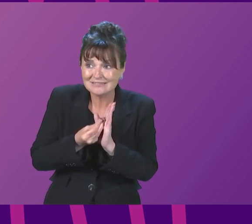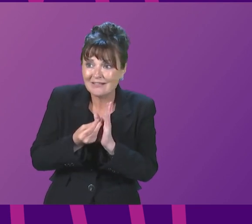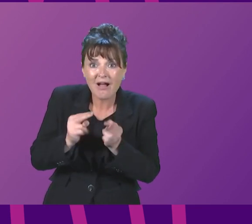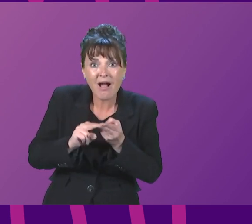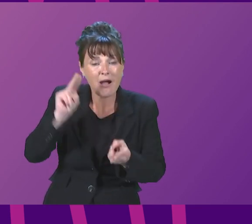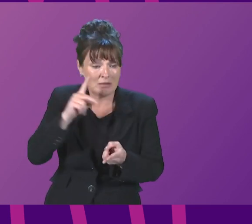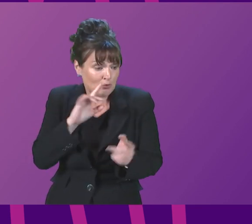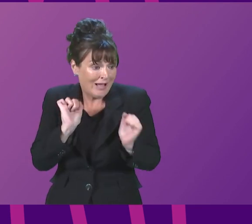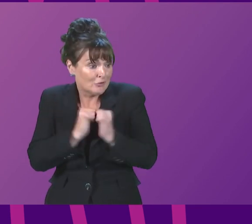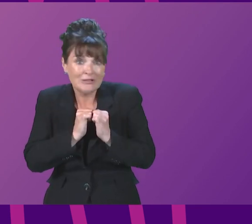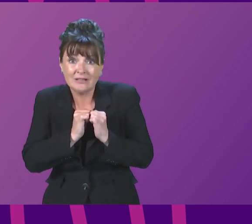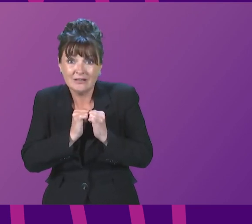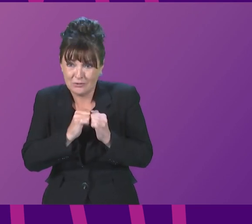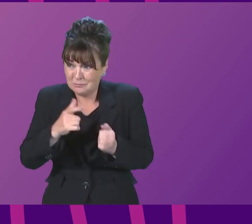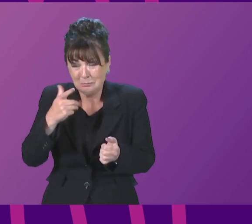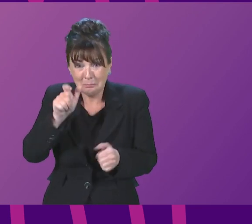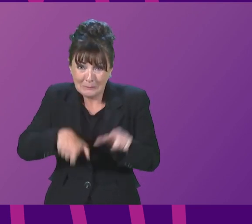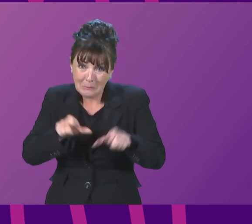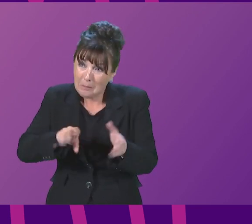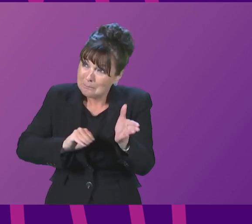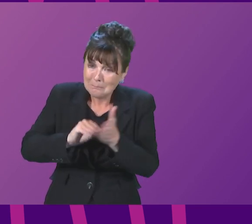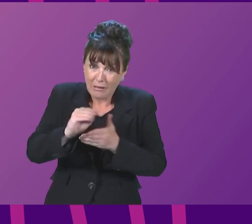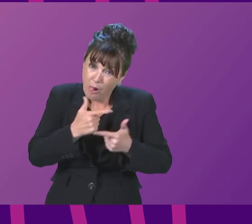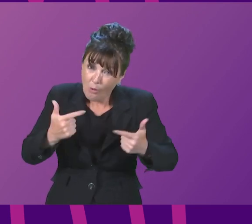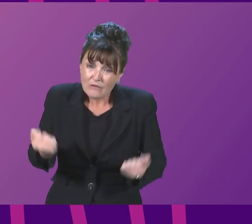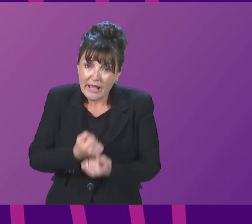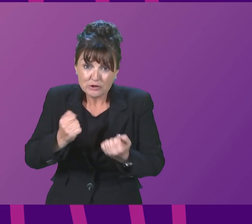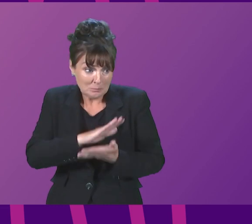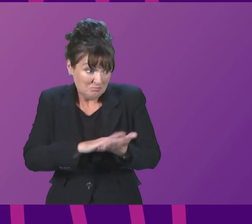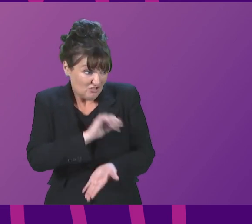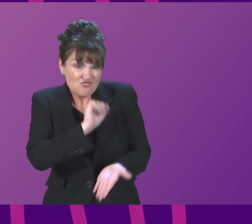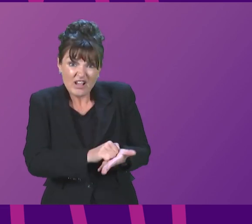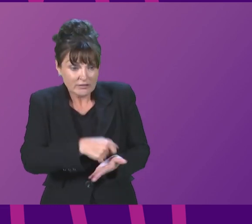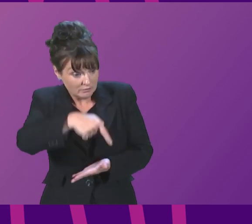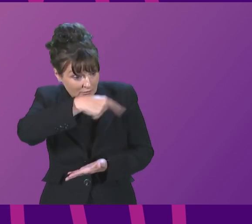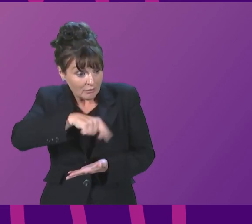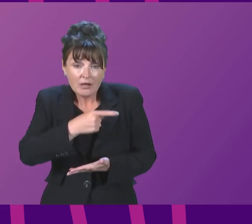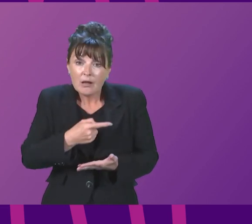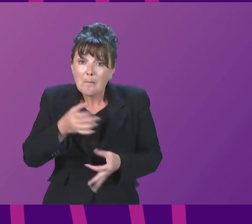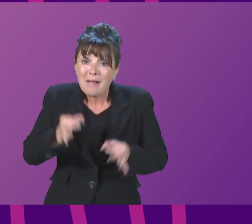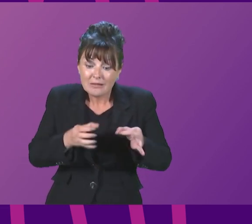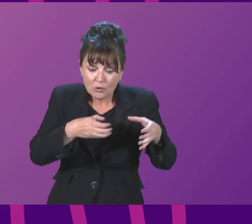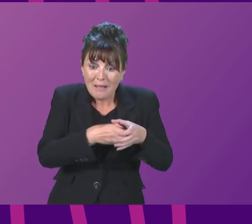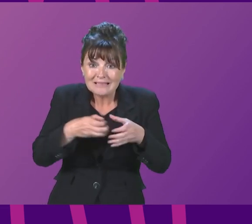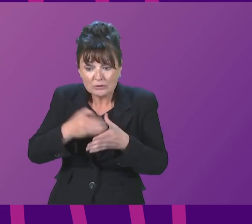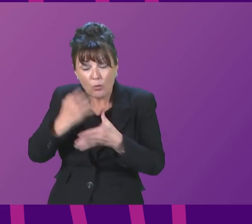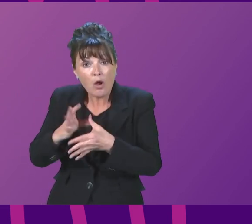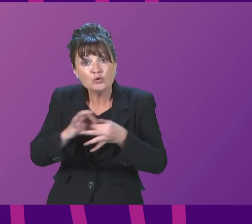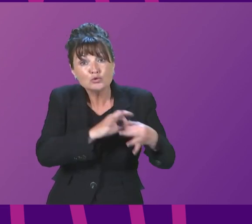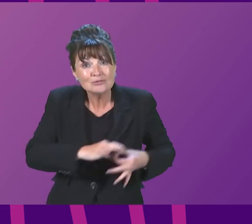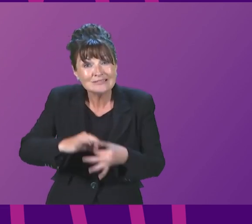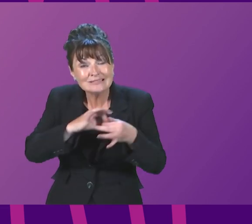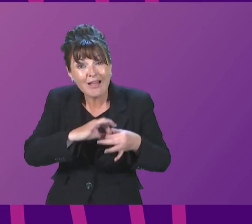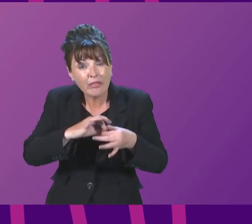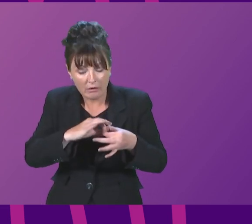absolutely agree that it is an example of what can be achieved when parties come together constructively to work together in the